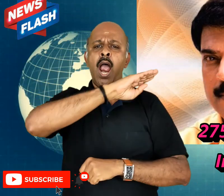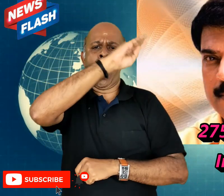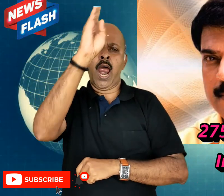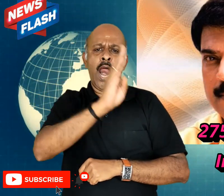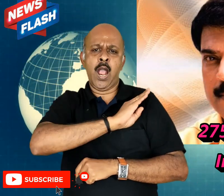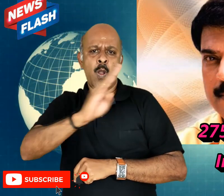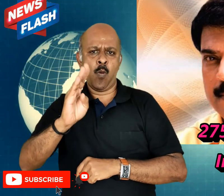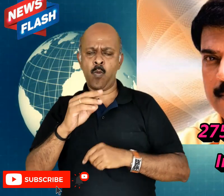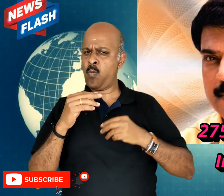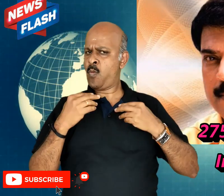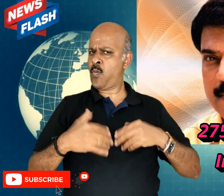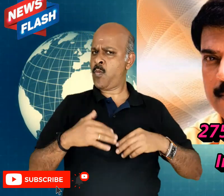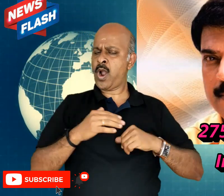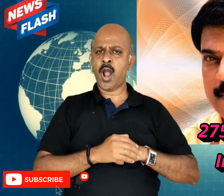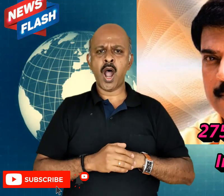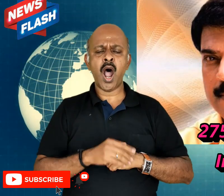coming out of the place.